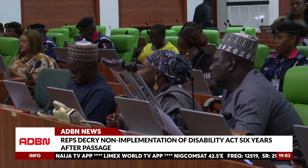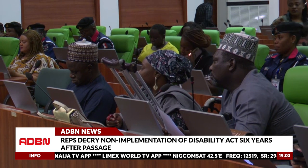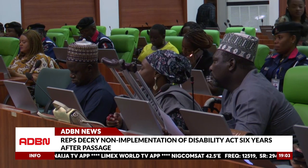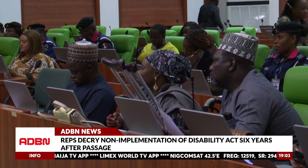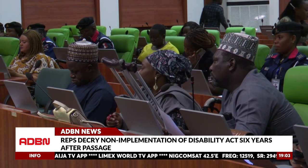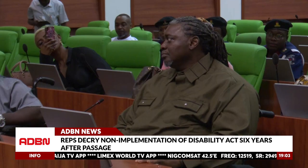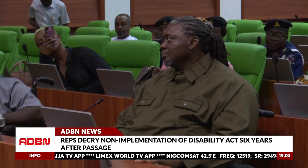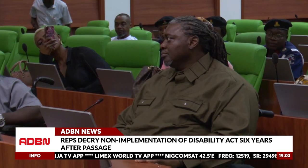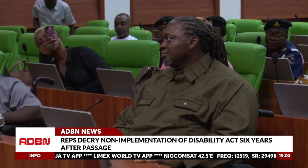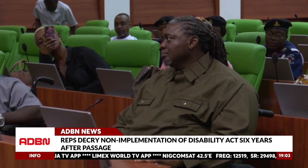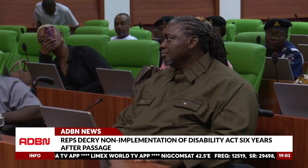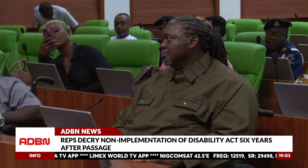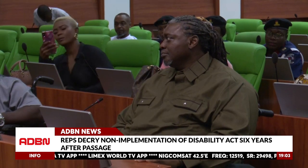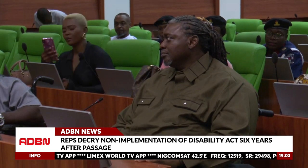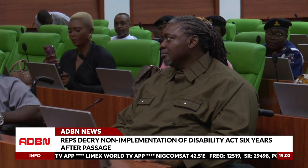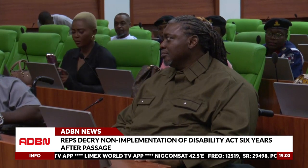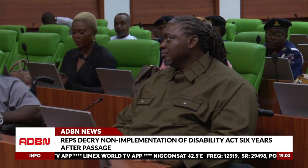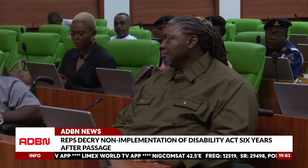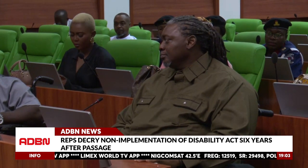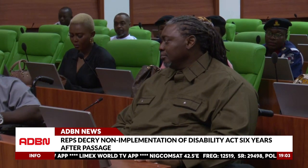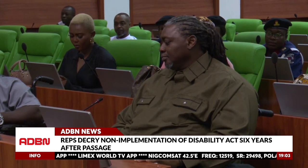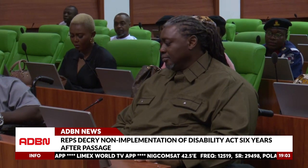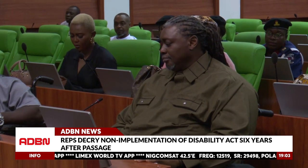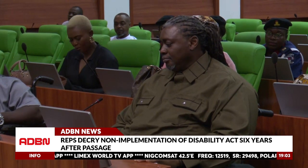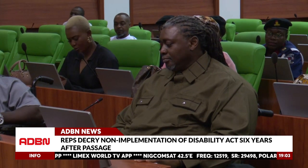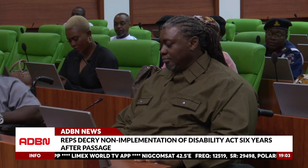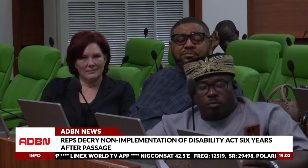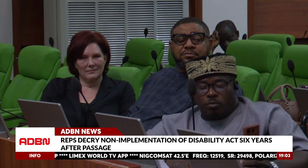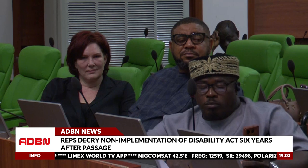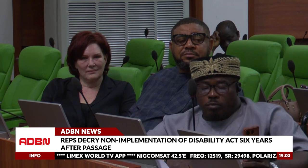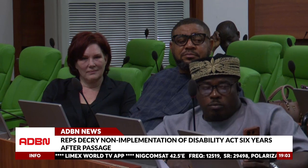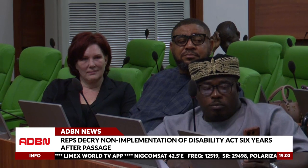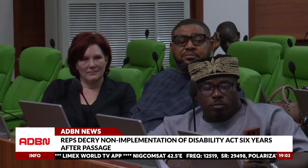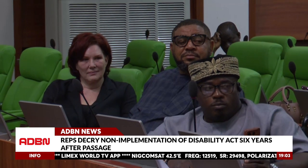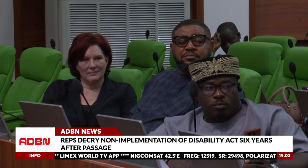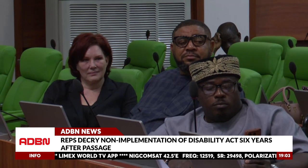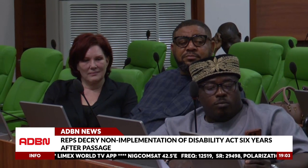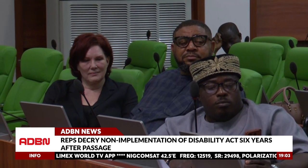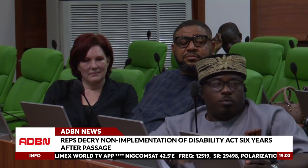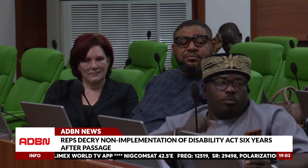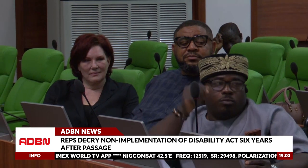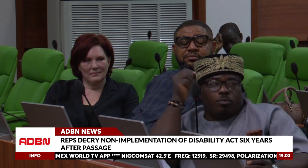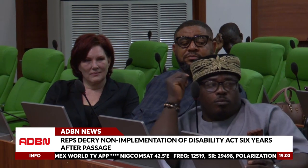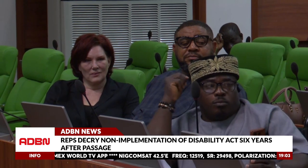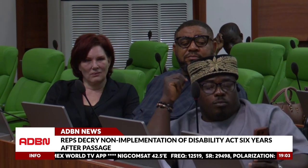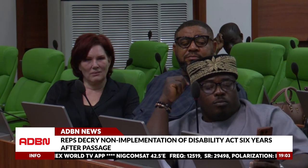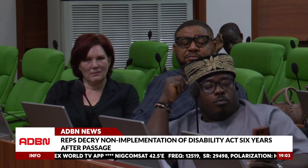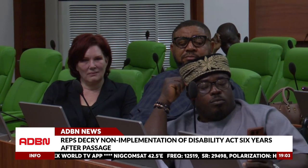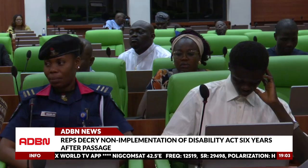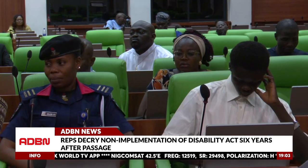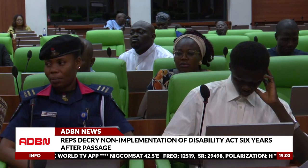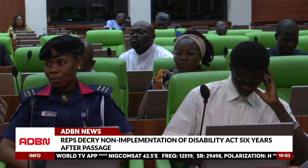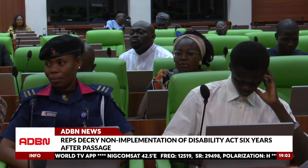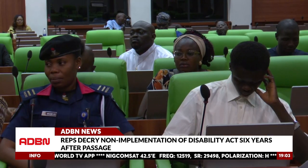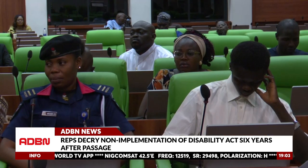on Disability Matters to involve all relevant stakeholders to foster meaningful discussions and drive